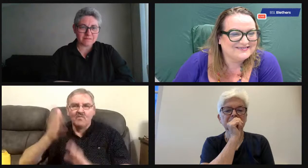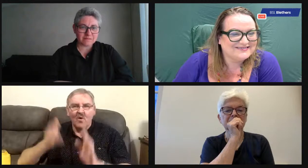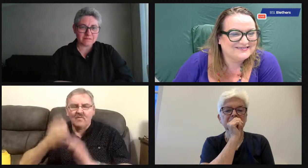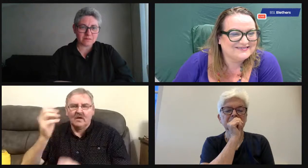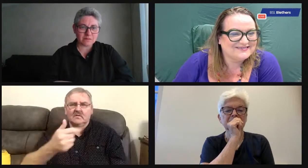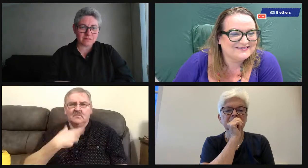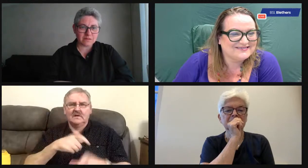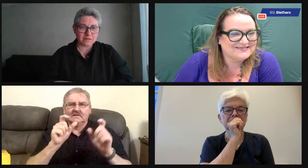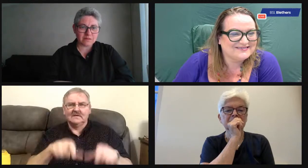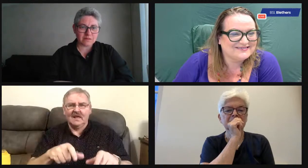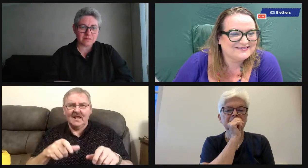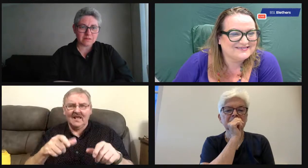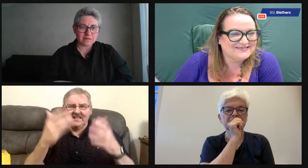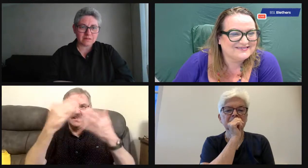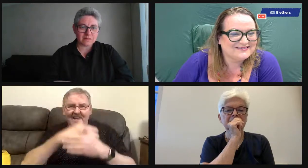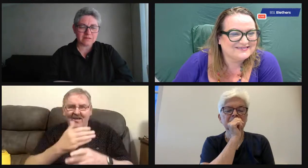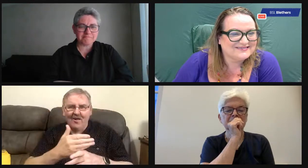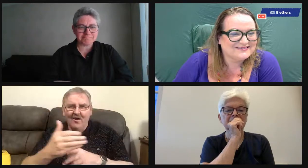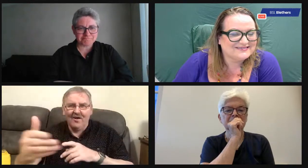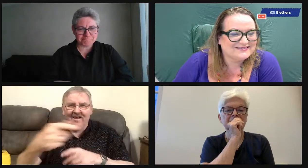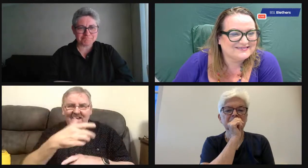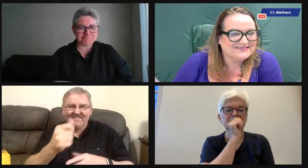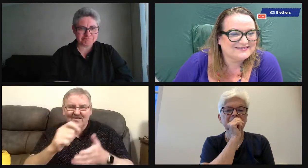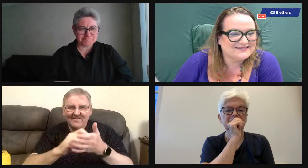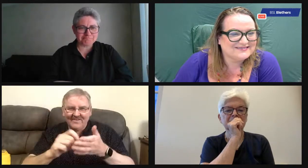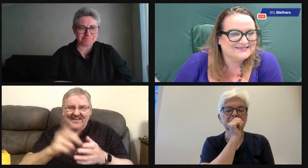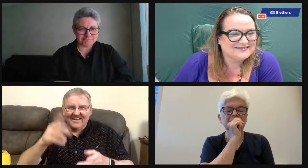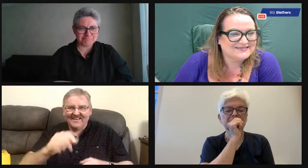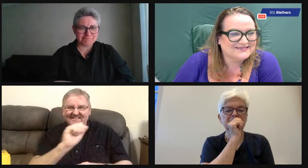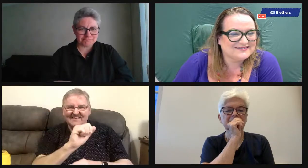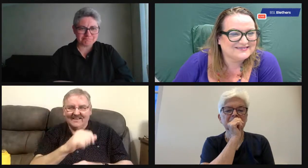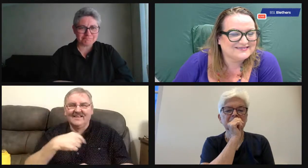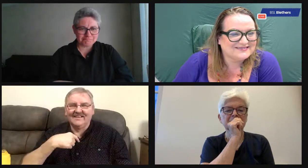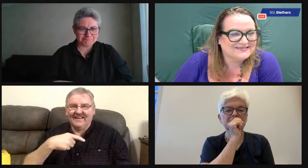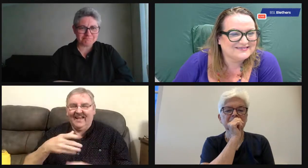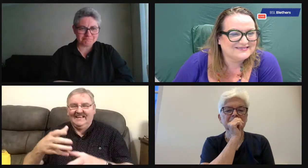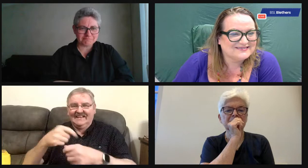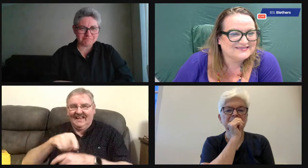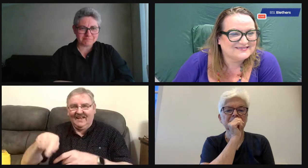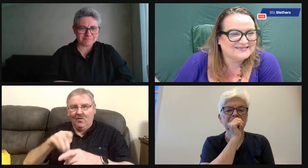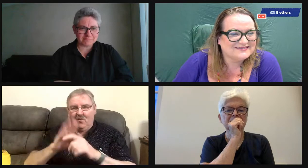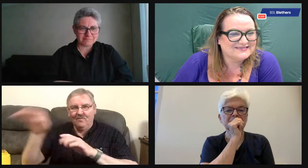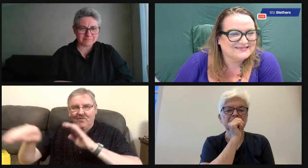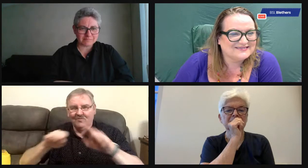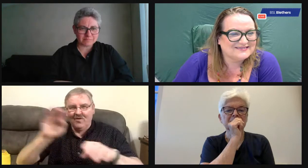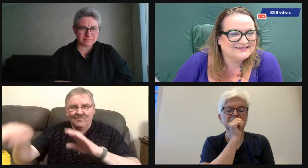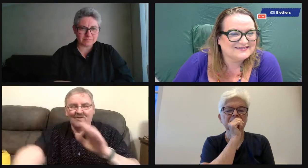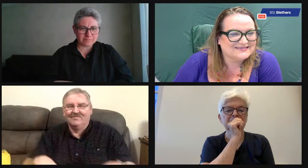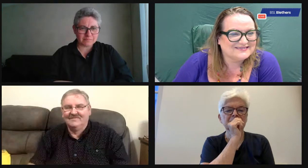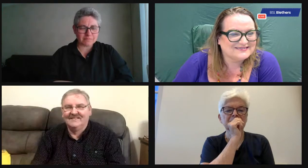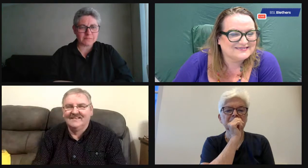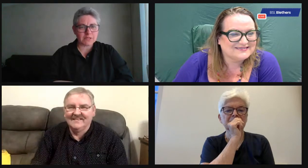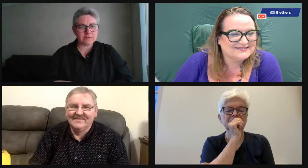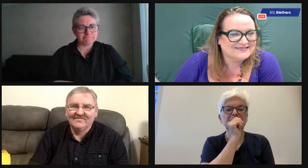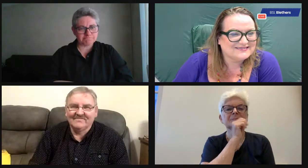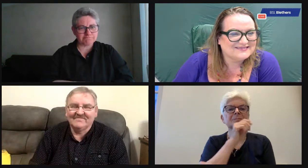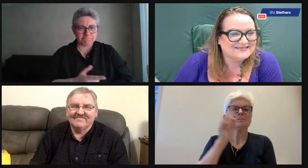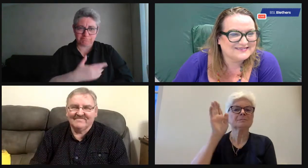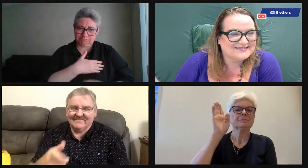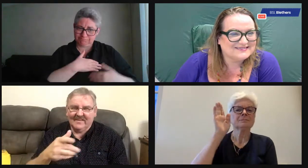didn't mind. And what would happen would be is if someone wanted to stay longer for the bingo, then I would need to take the others home